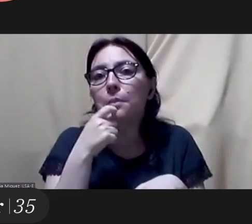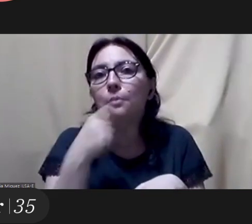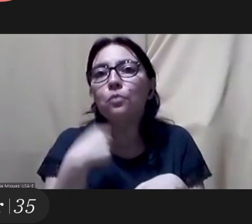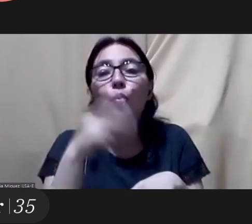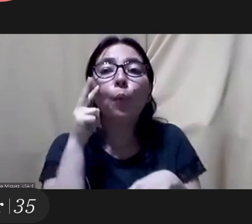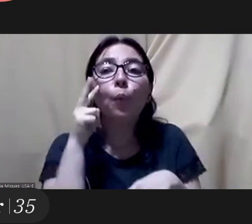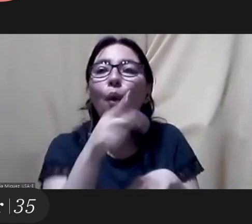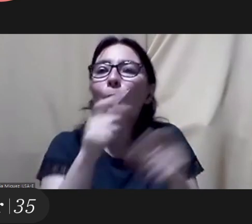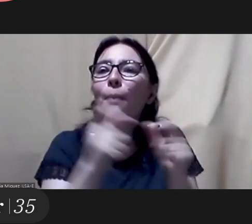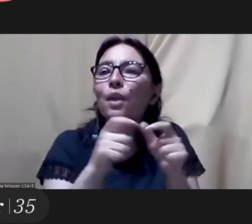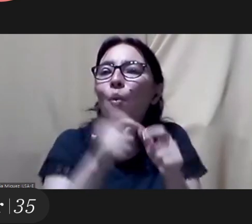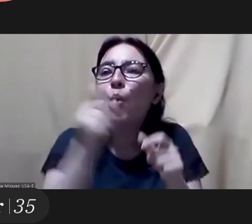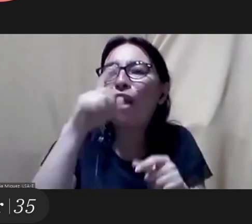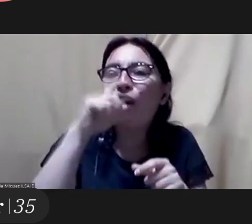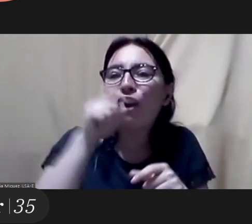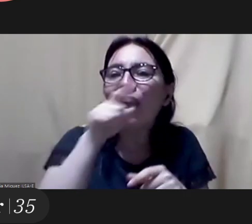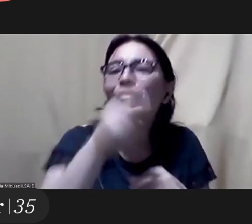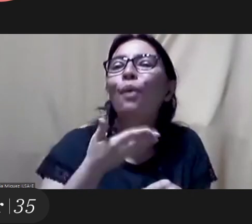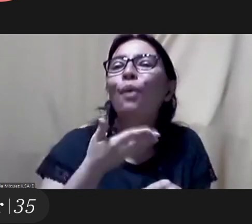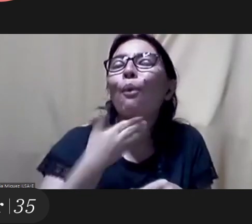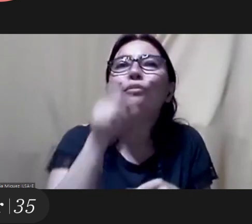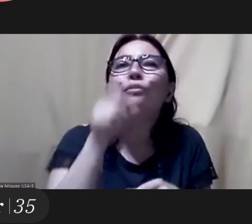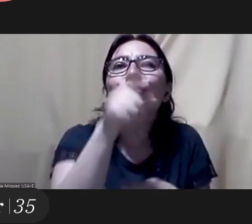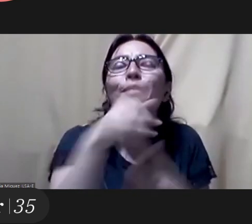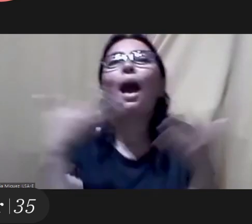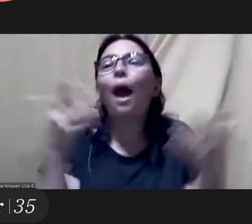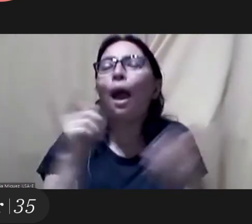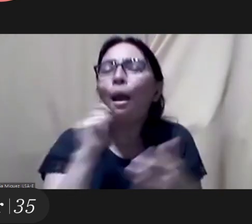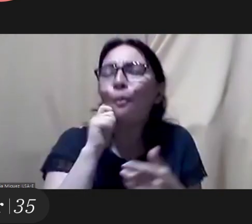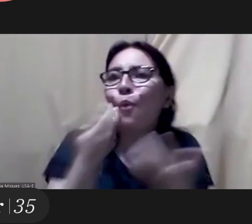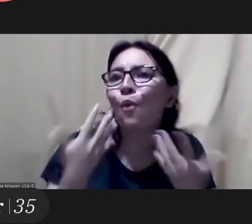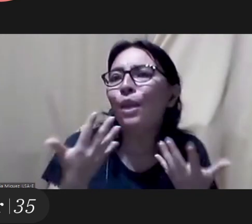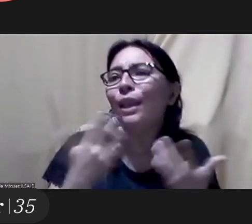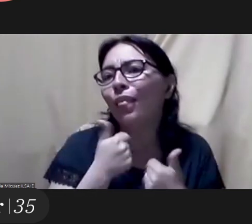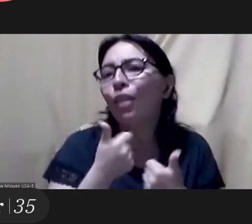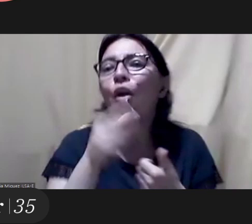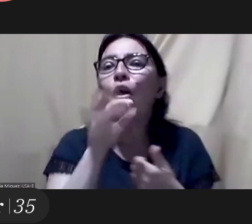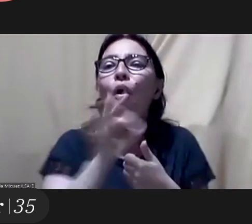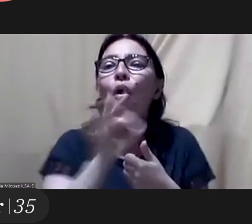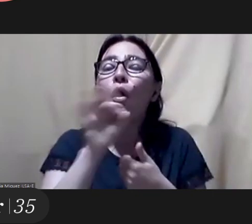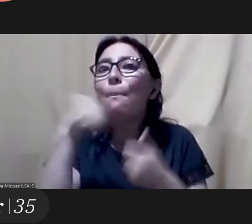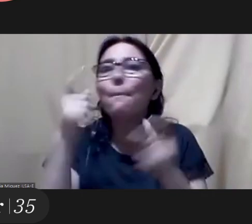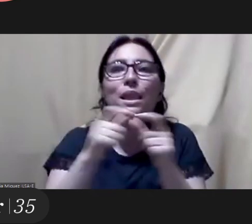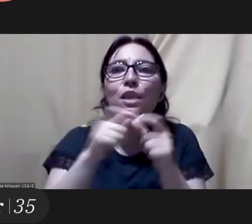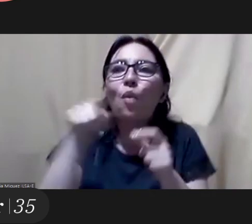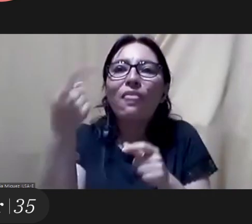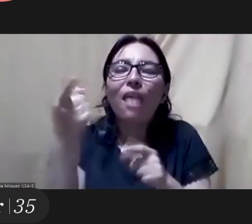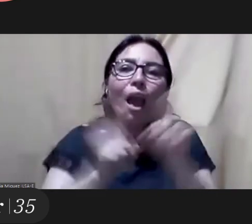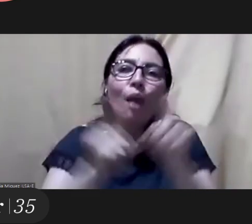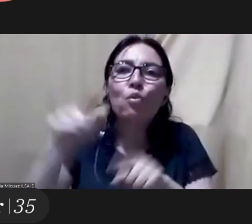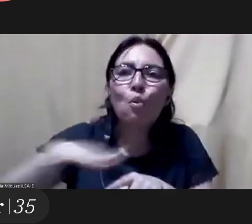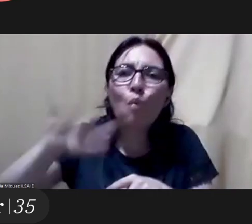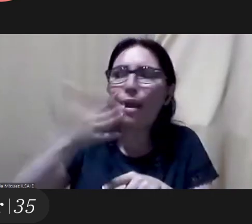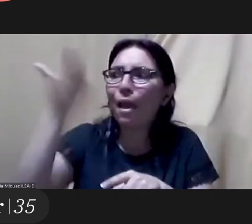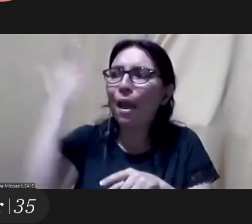When you see a film from the province of Corrientes, for example, you are grateful